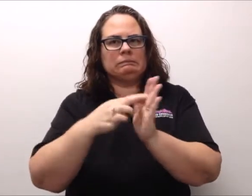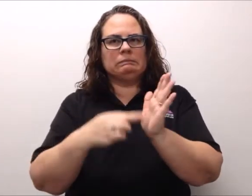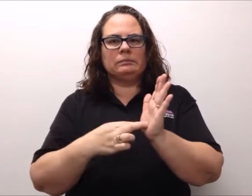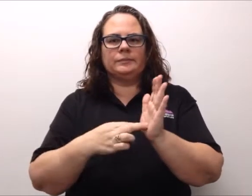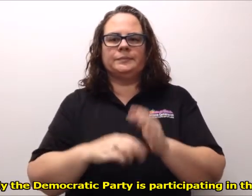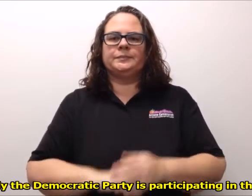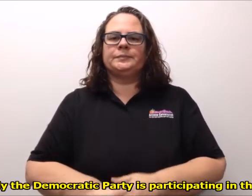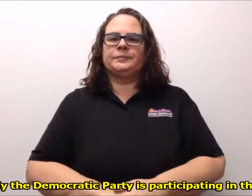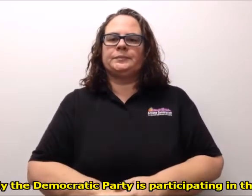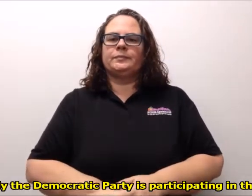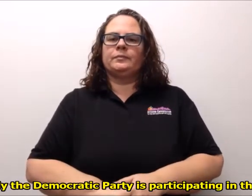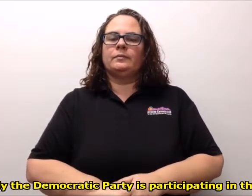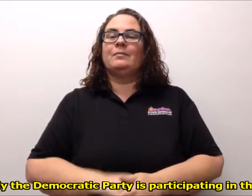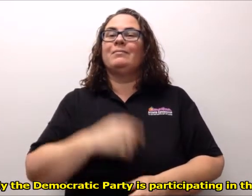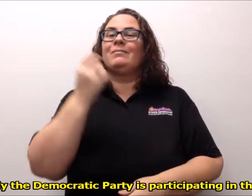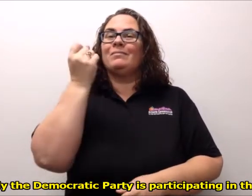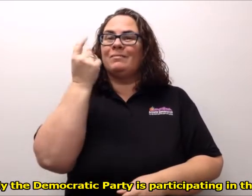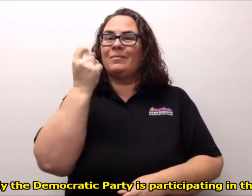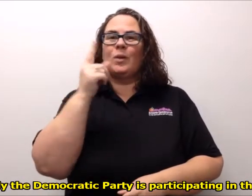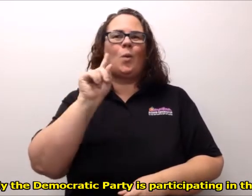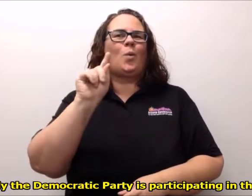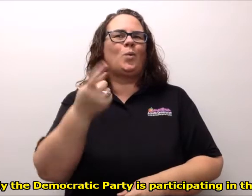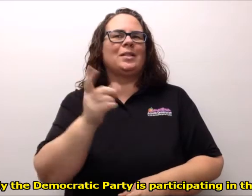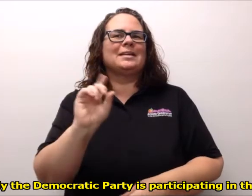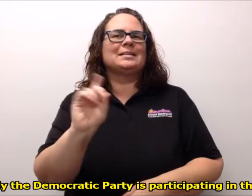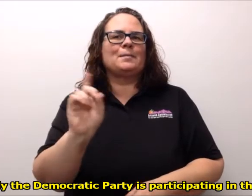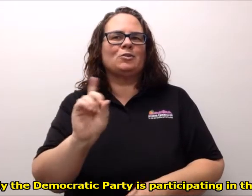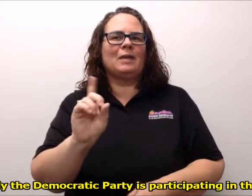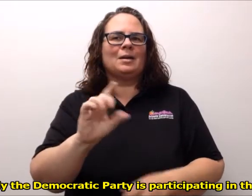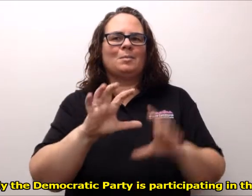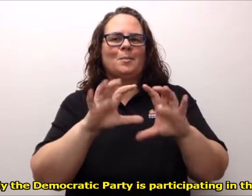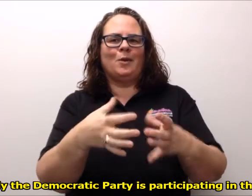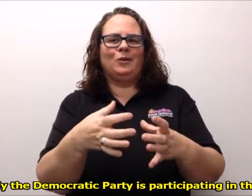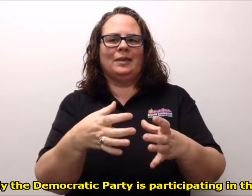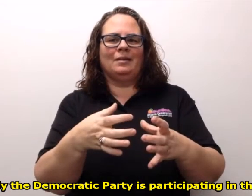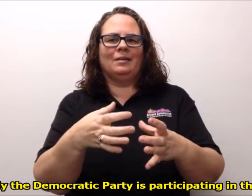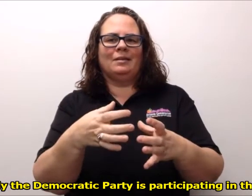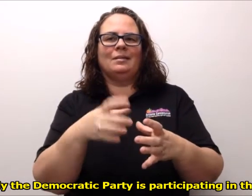Only the Democratic Party is participating in the election.